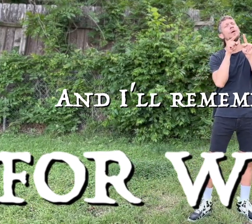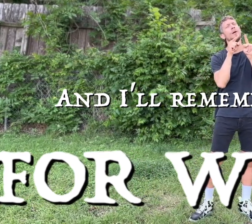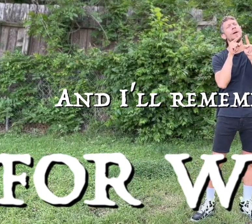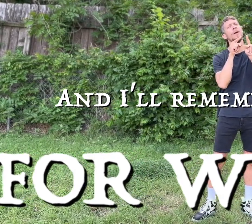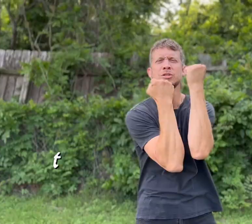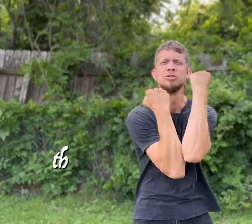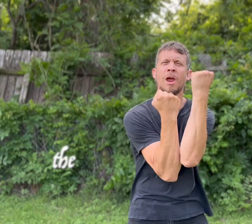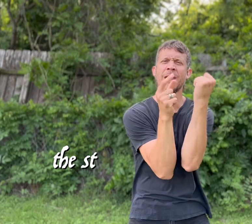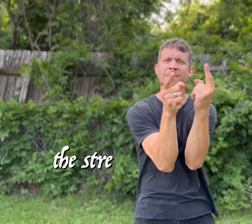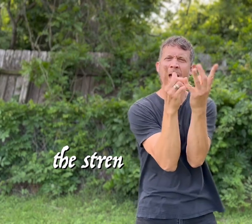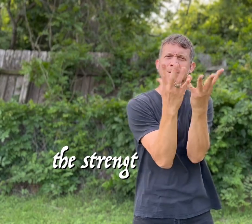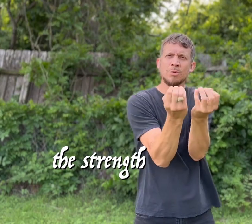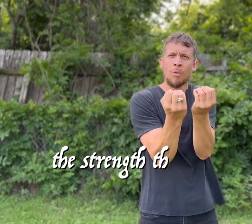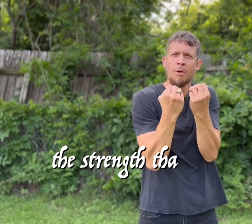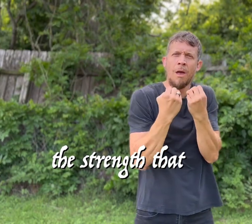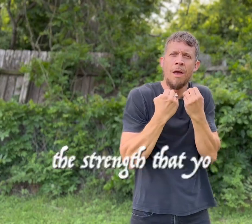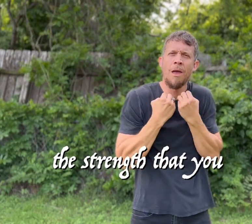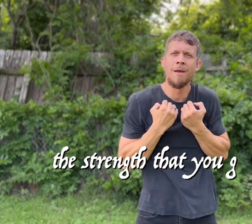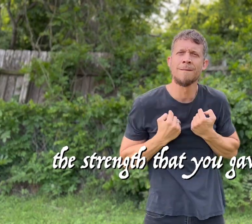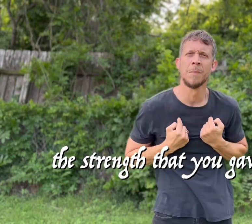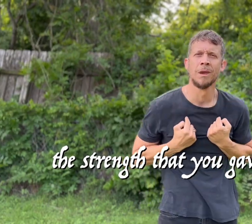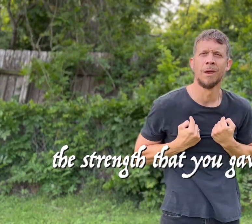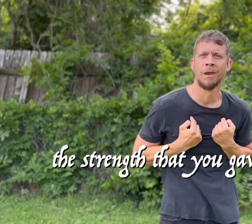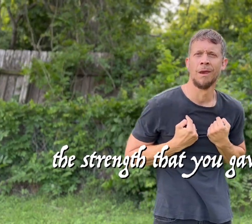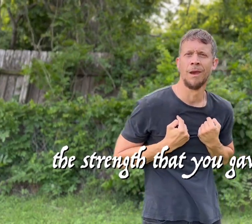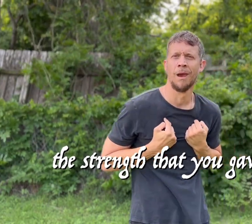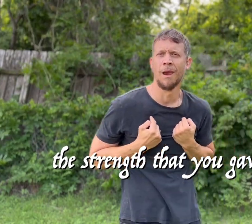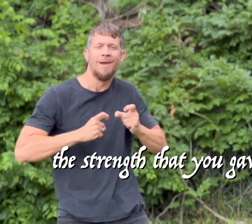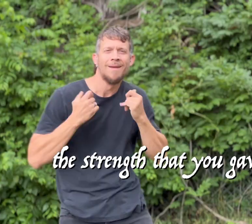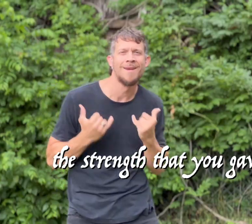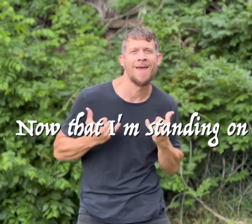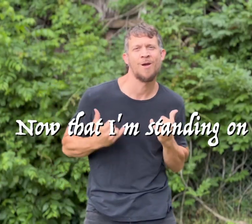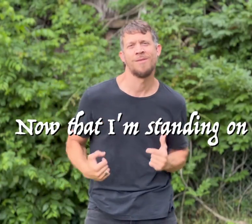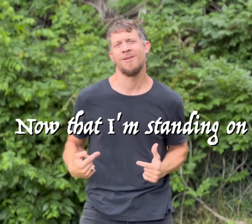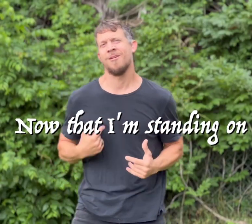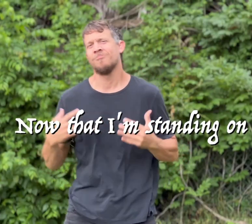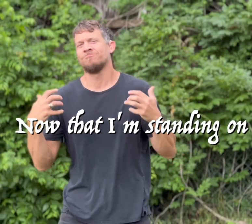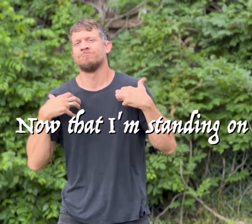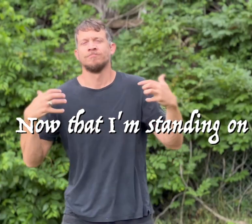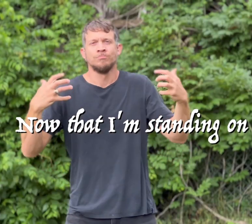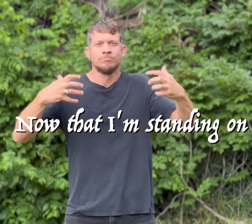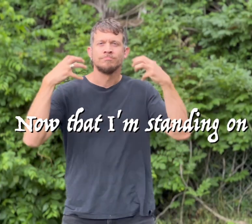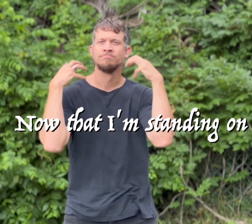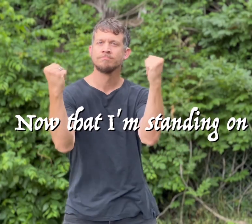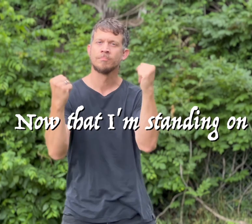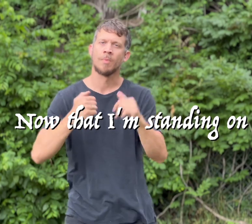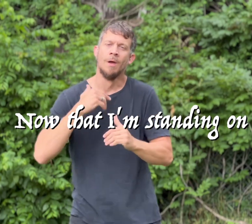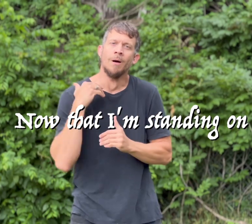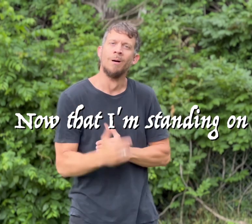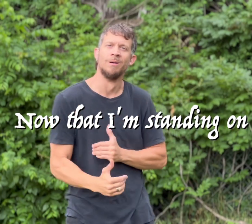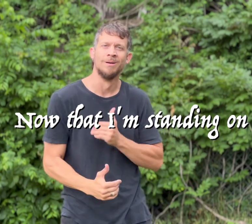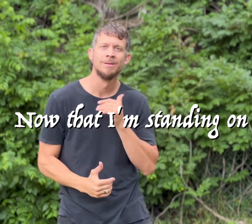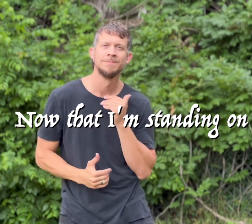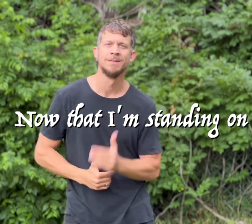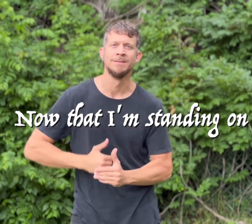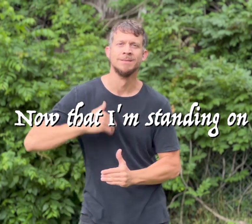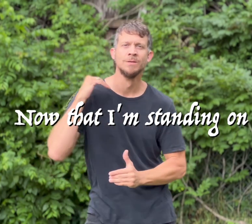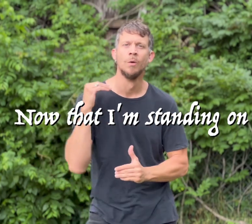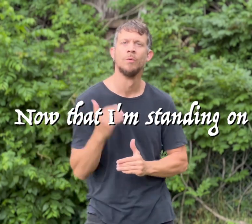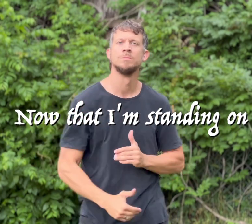The strength that you gave me Now that I'm standing on my own